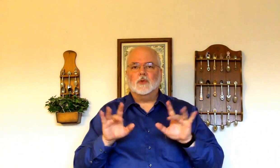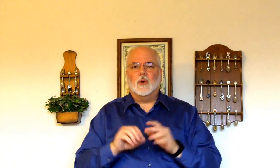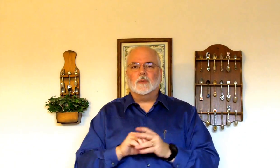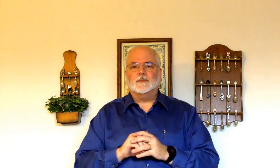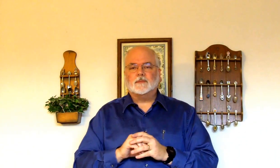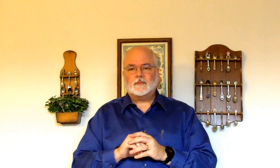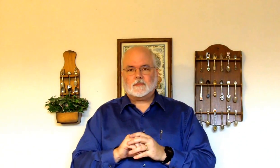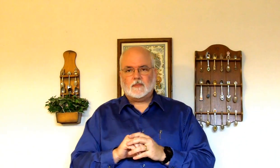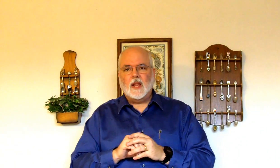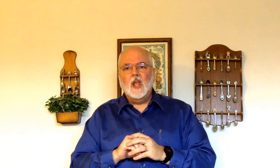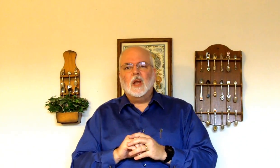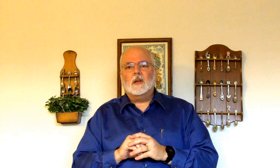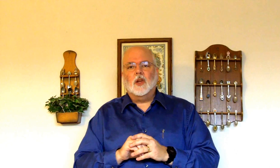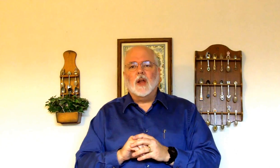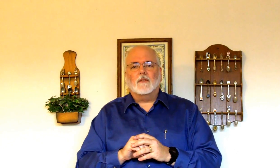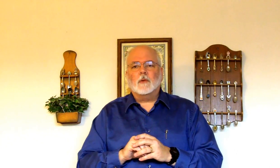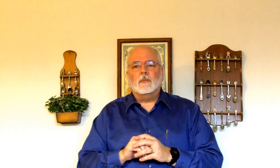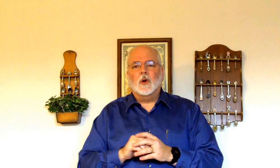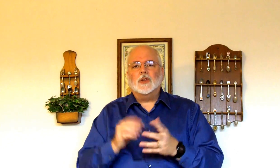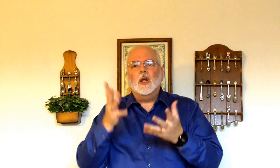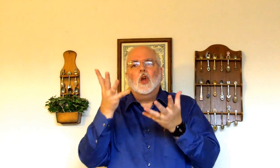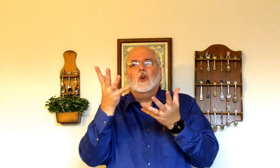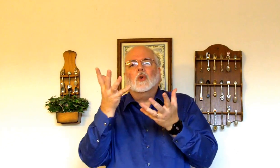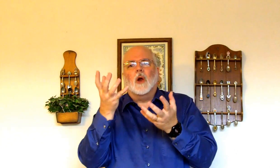sort. Did not. For mercy. Cry.